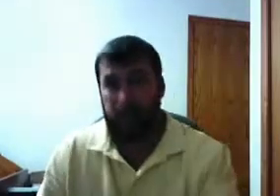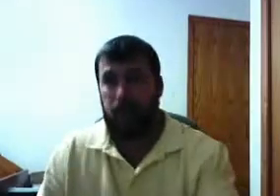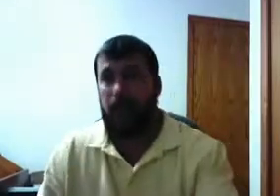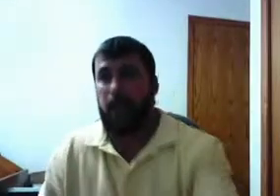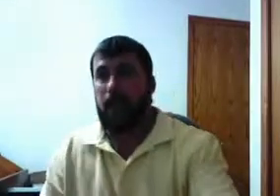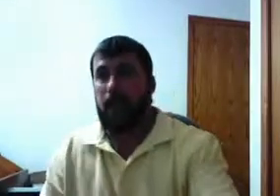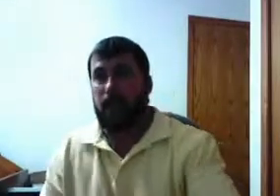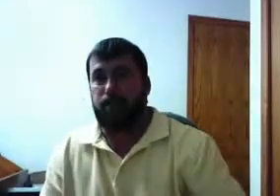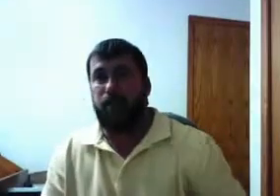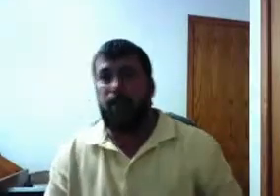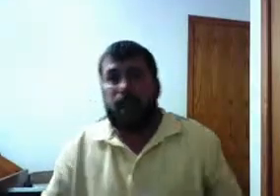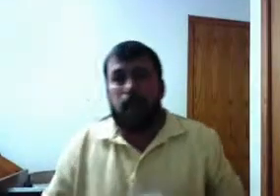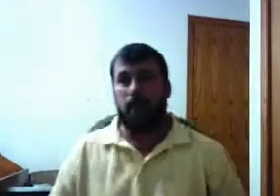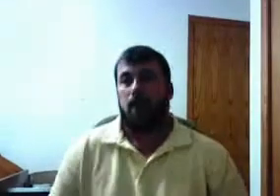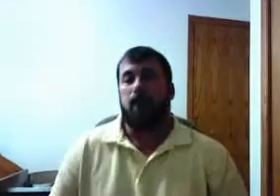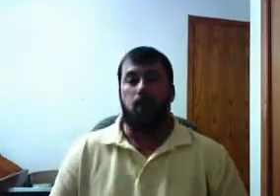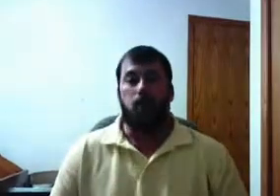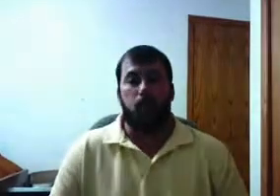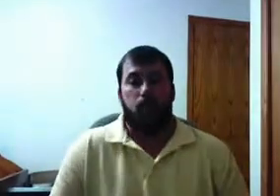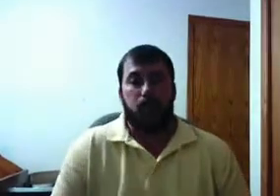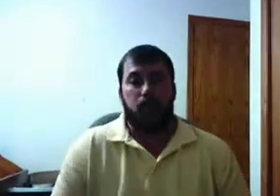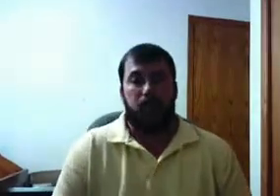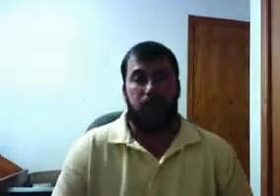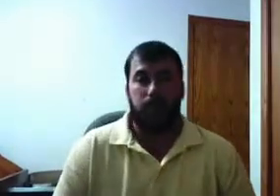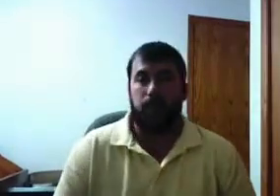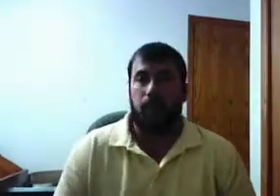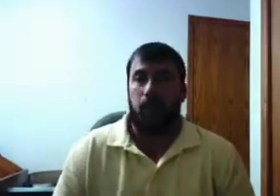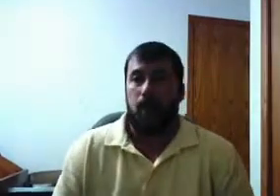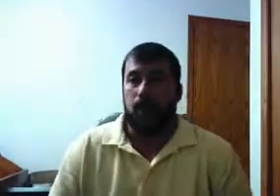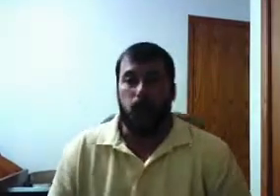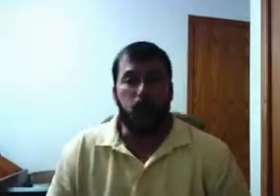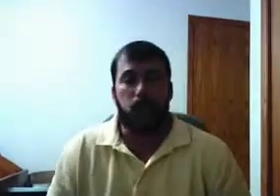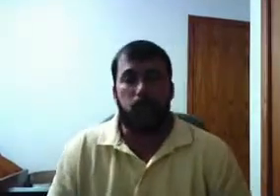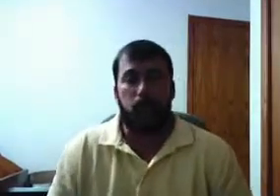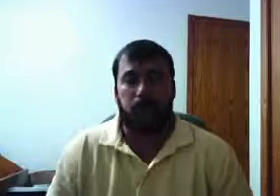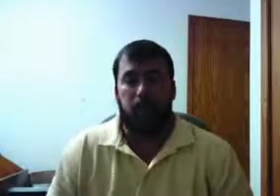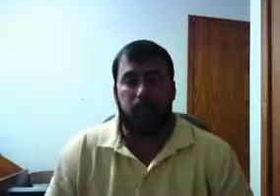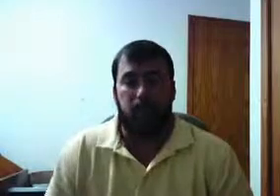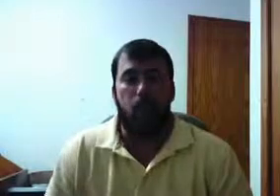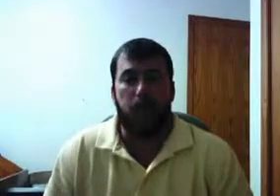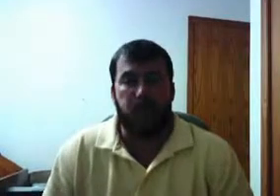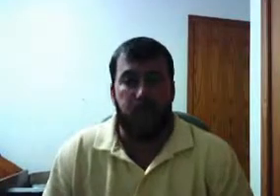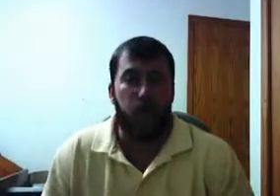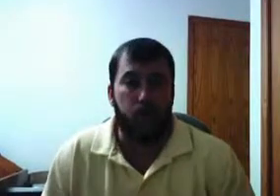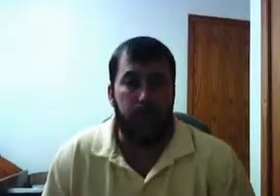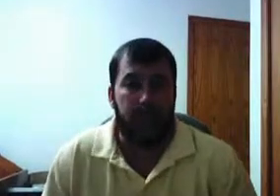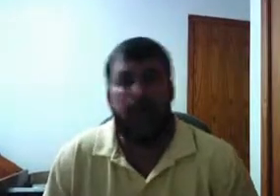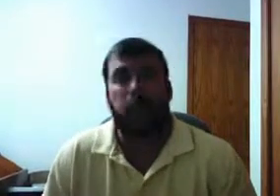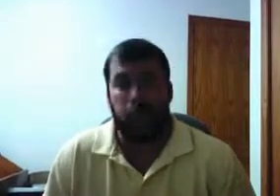Anyway, let's move back on to what Woodrow said. Mr. Woodrow Wilson sold his soul to the devils.